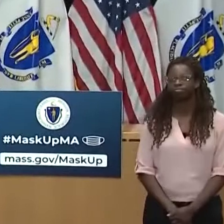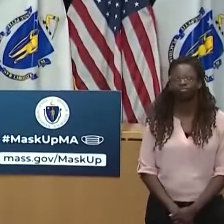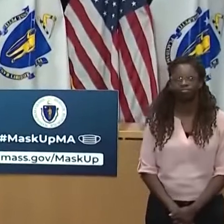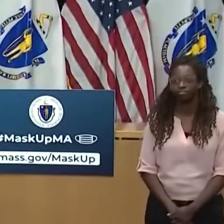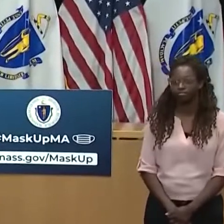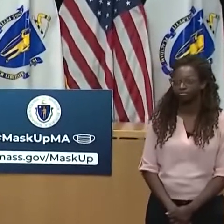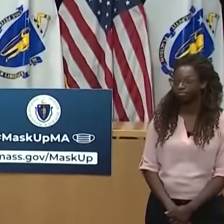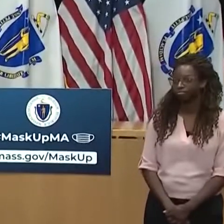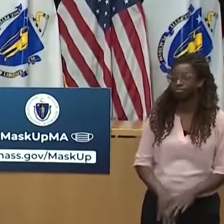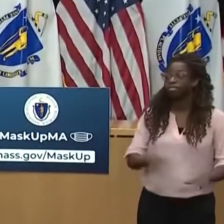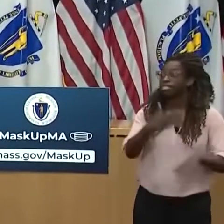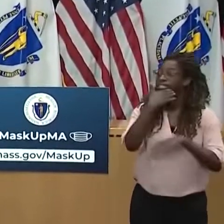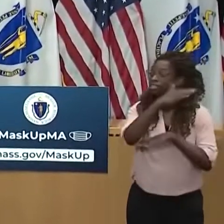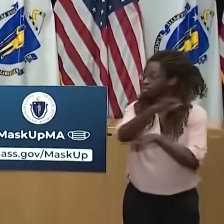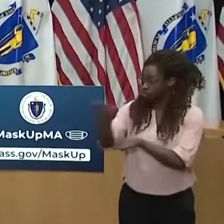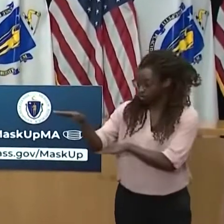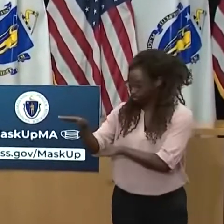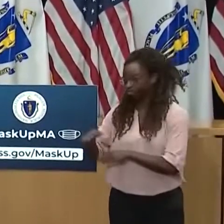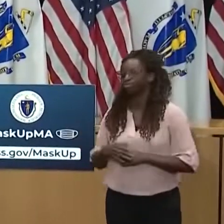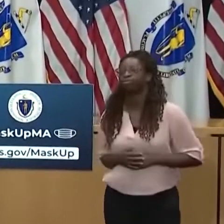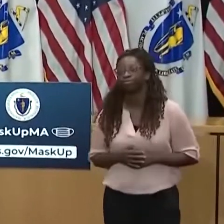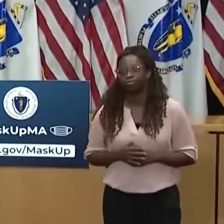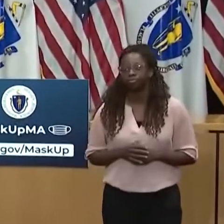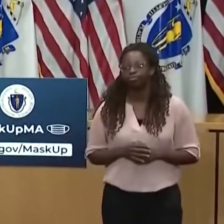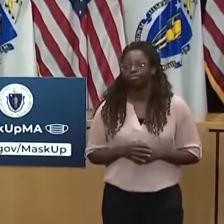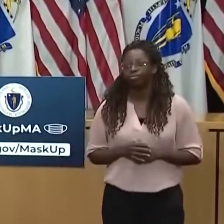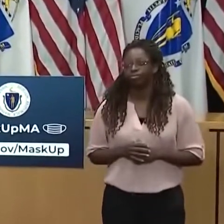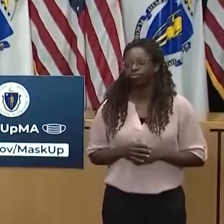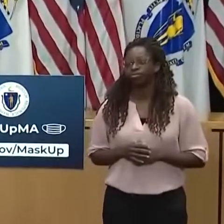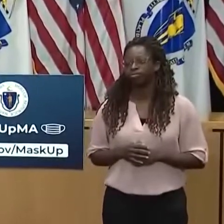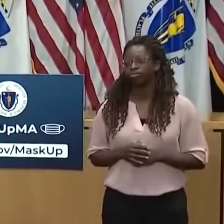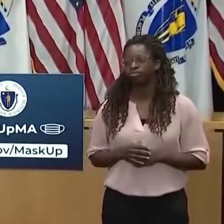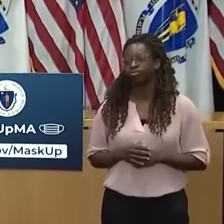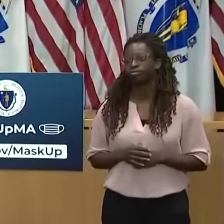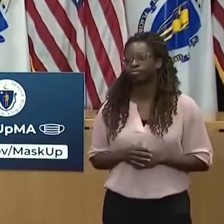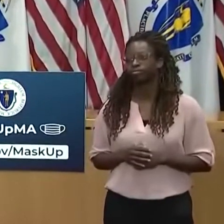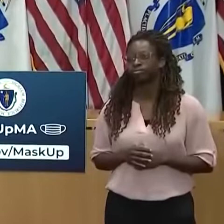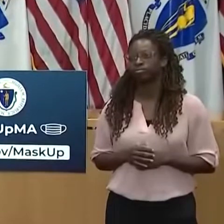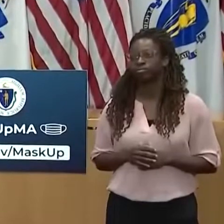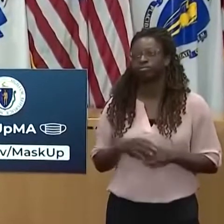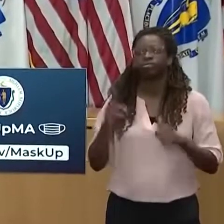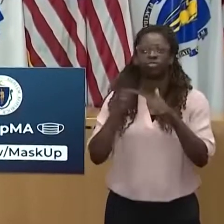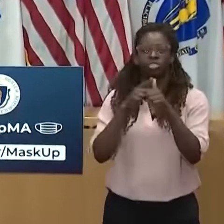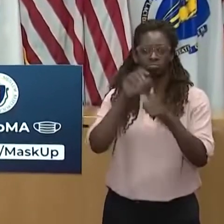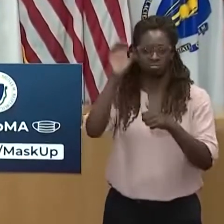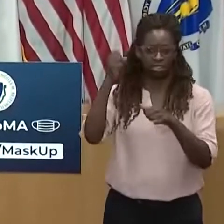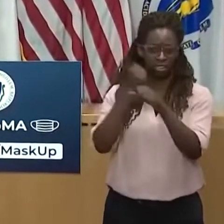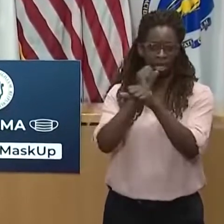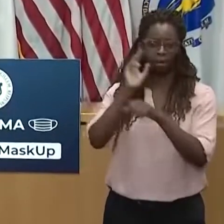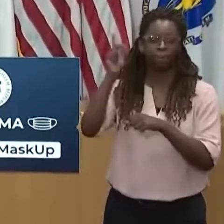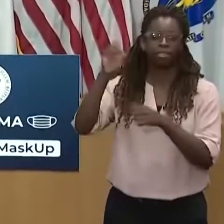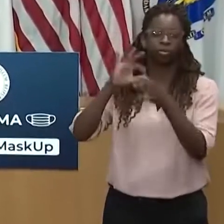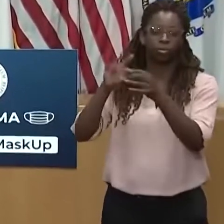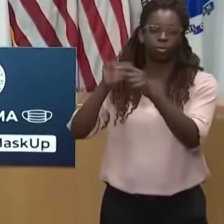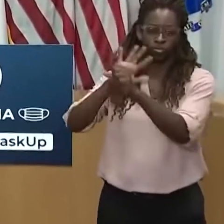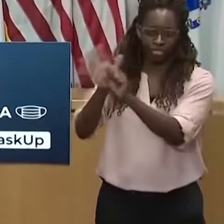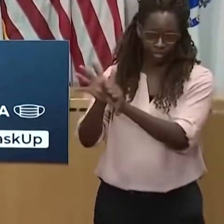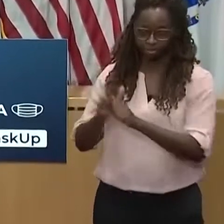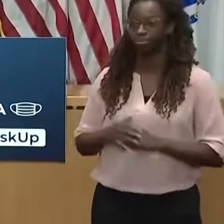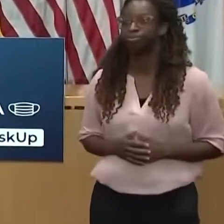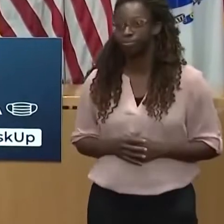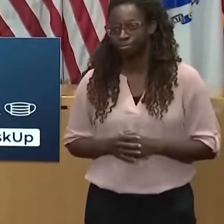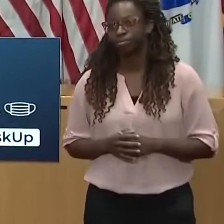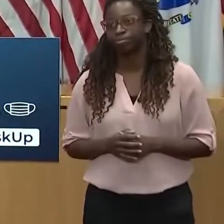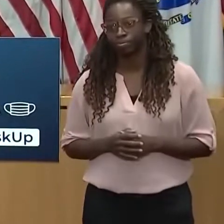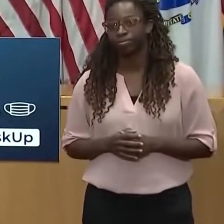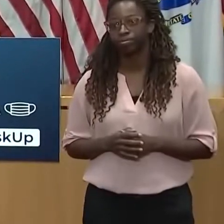Good afternoon. We're gonna start with a quick rundown on our COVID numbers and talk a bit about vaccines.